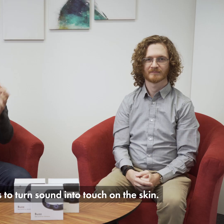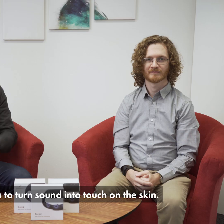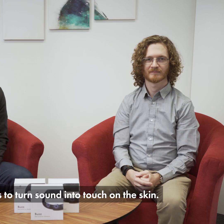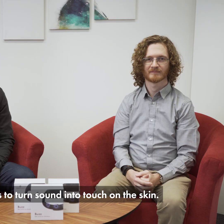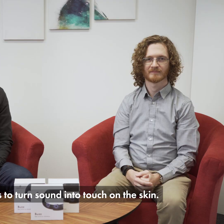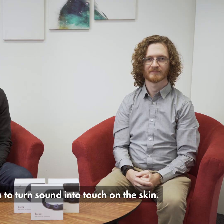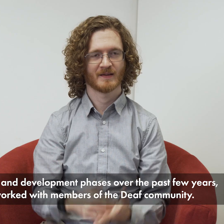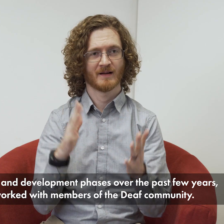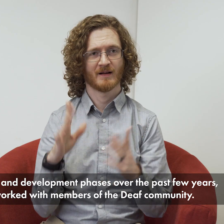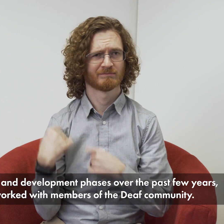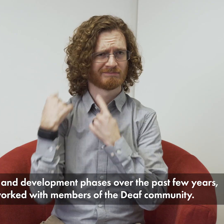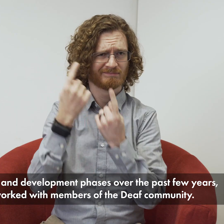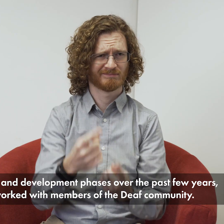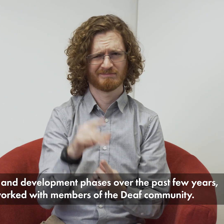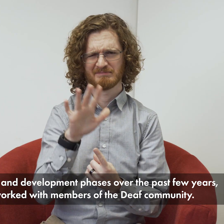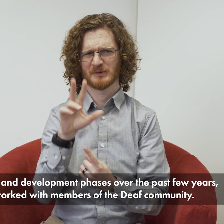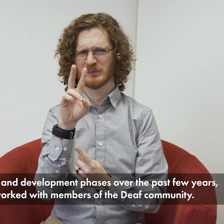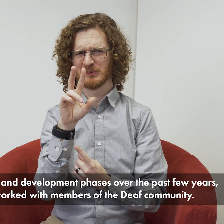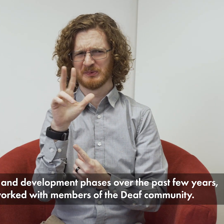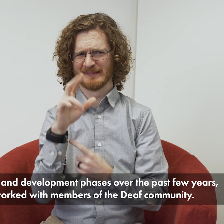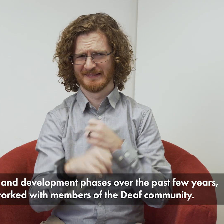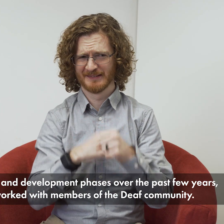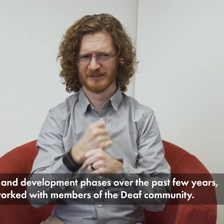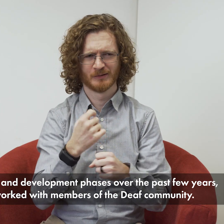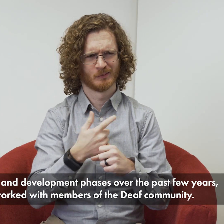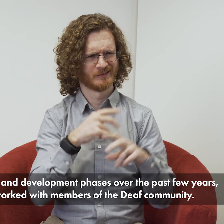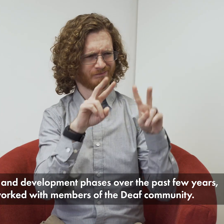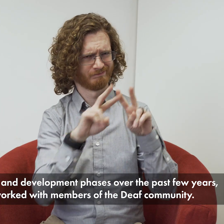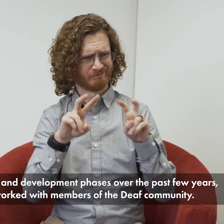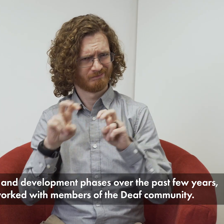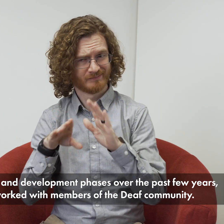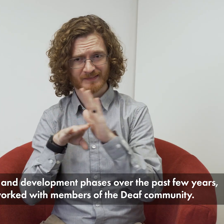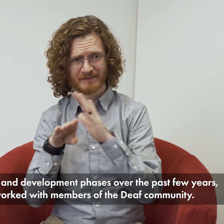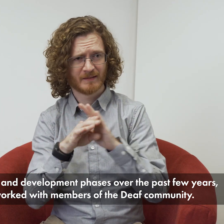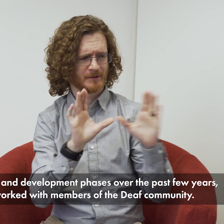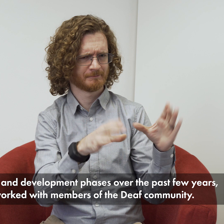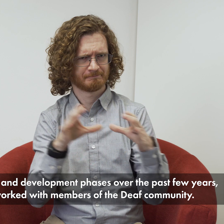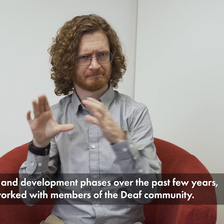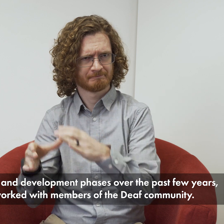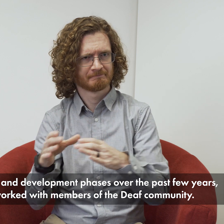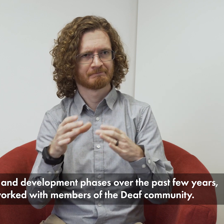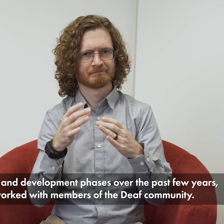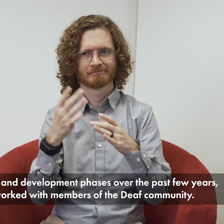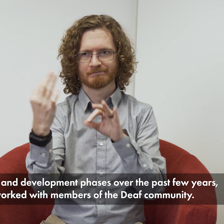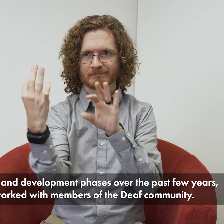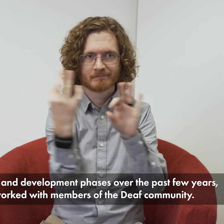on the skin. Throughout the research and development phases over the past few years, NeoSensory has worked with members of the deaf community.